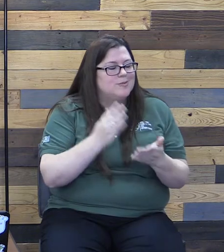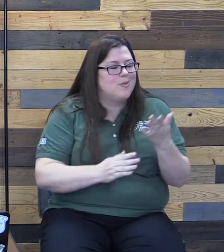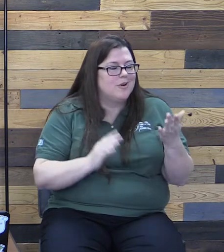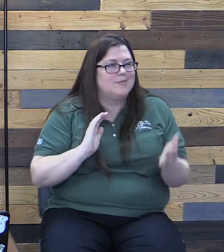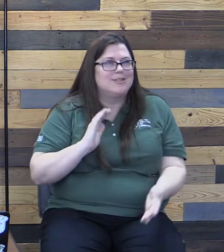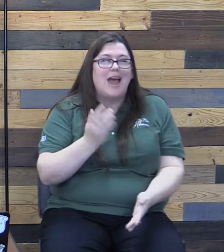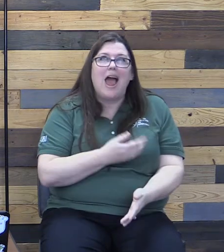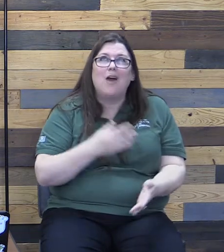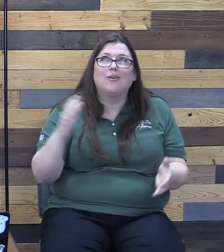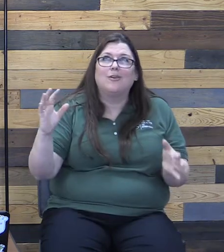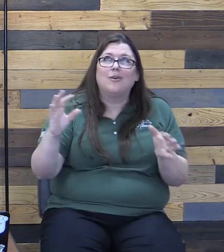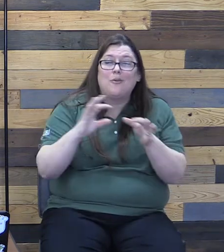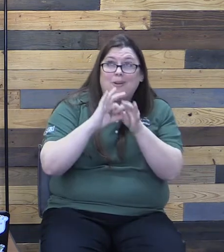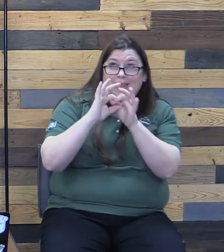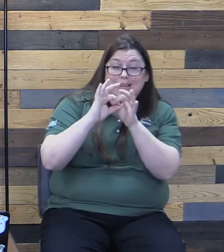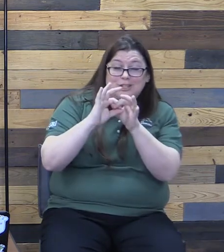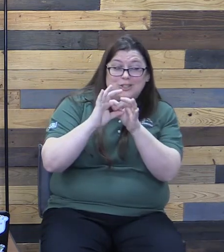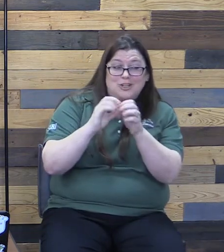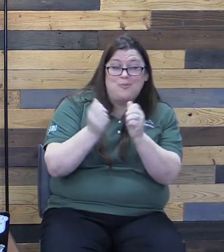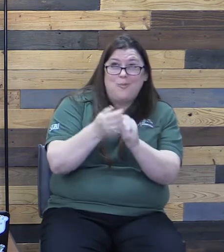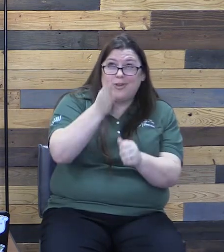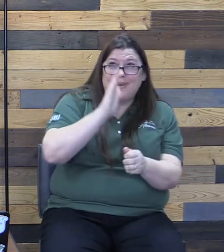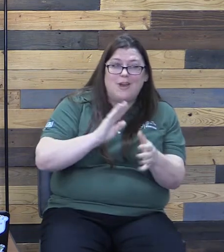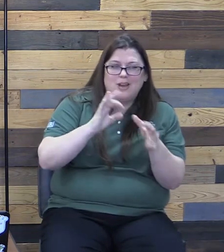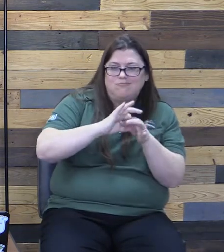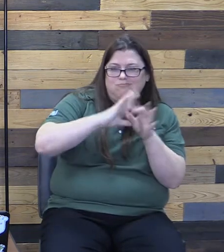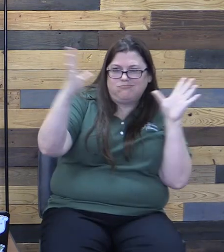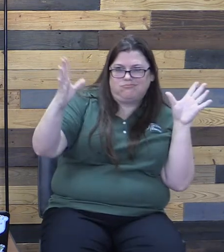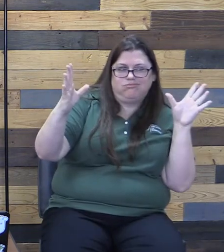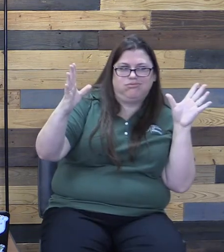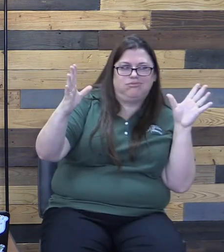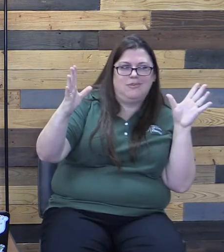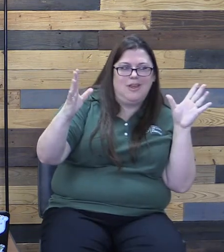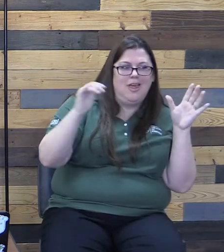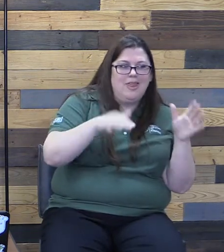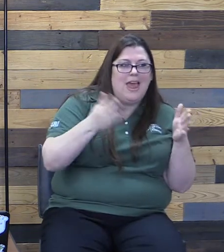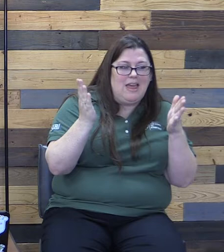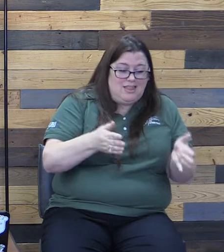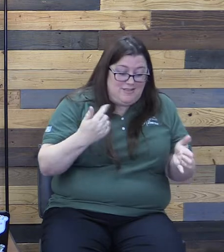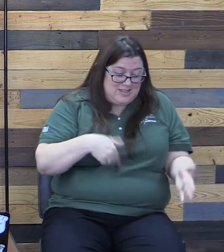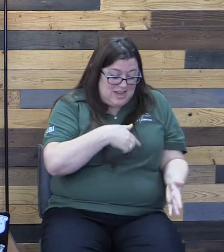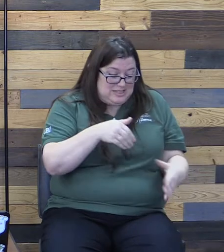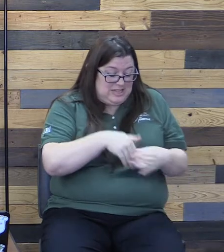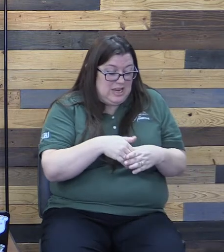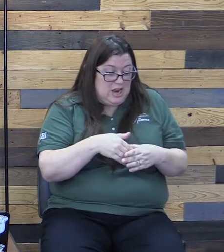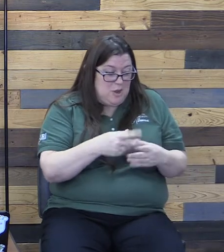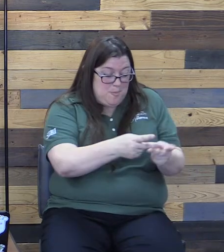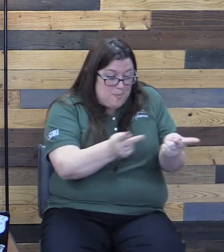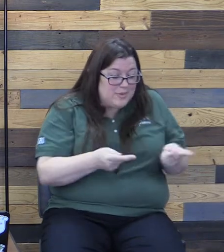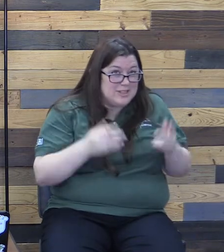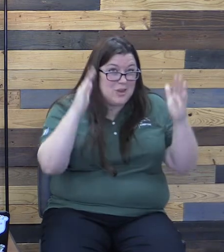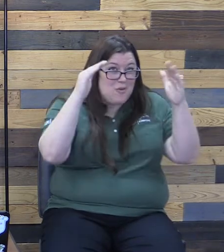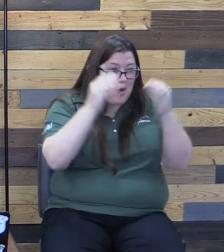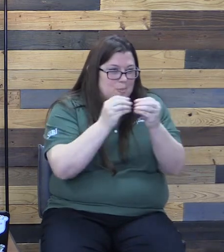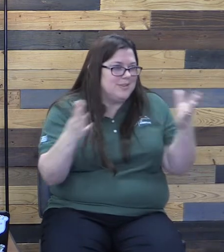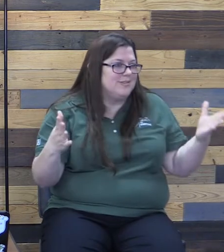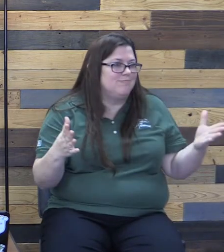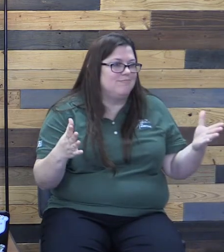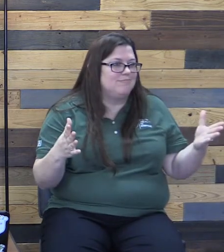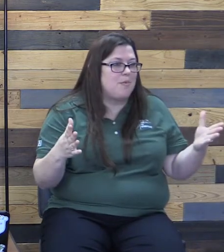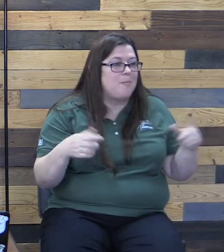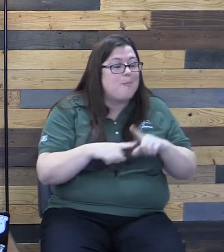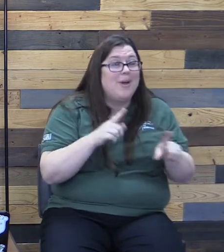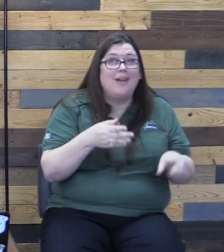with God was cut off. And so, that leaves us in a state of hopelessness. But God loved us so much that he sent